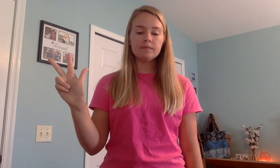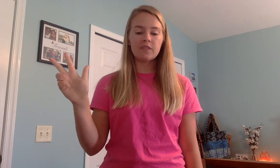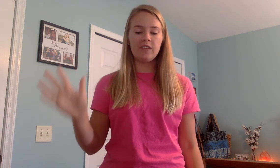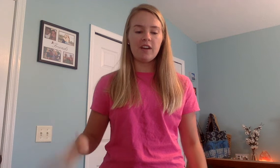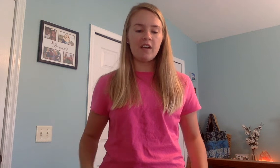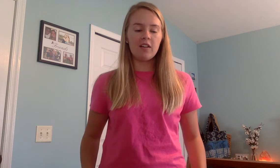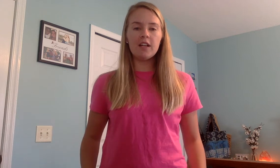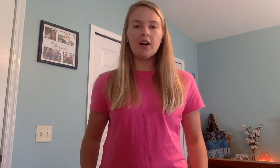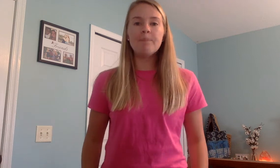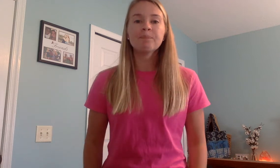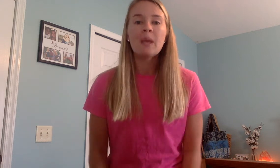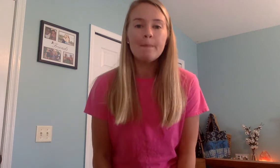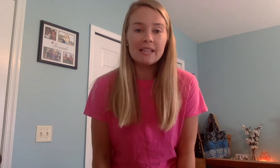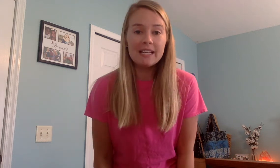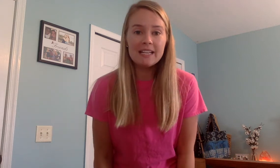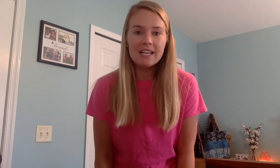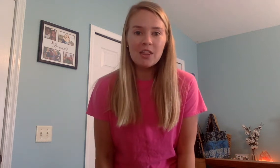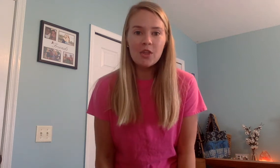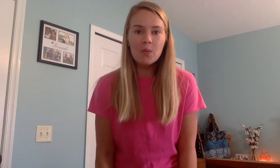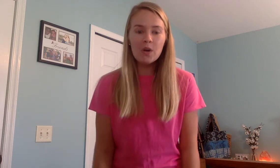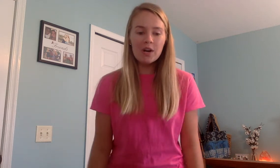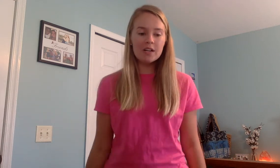Very good. All right, blending the words.